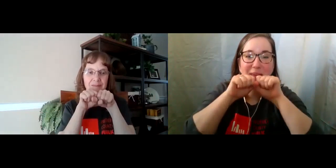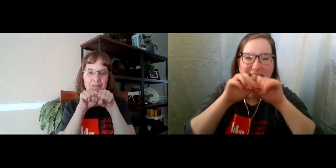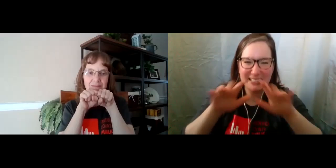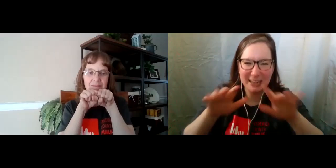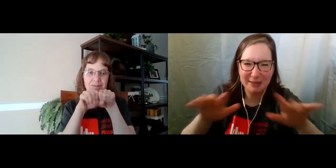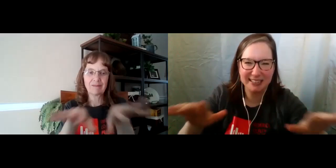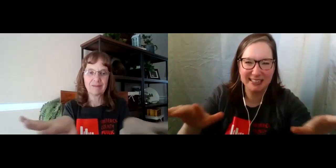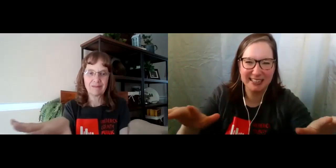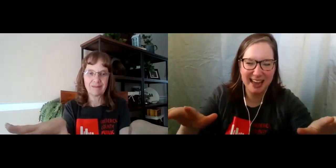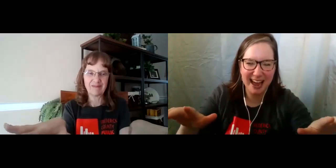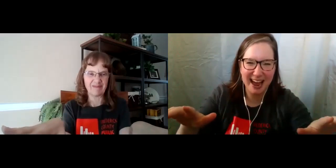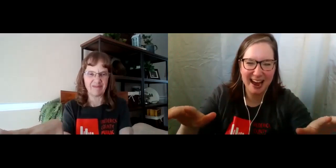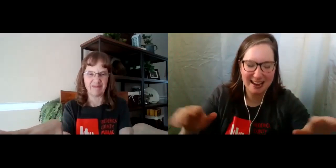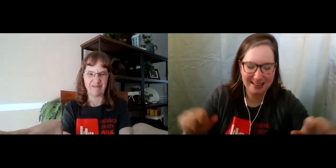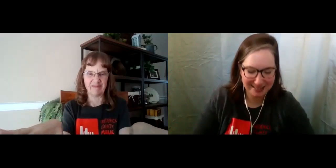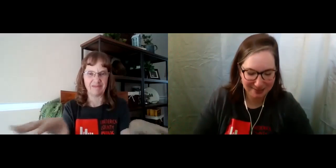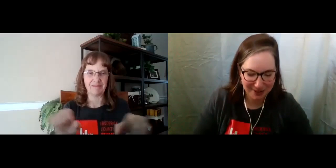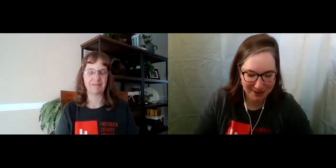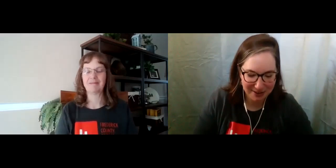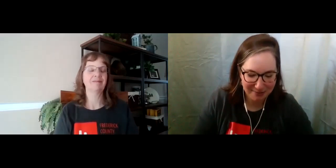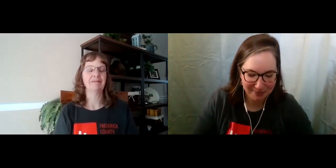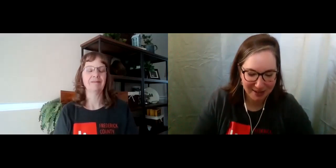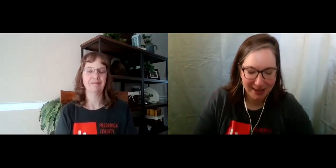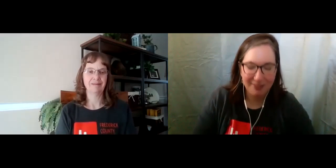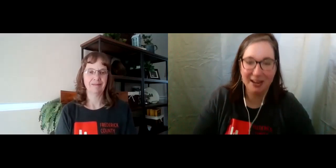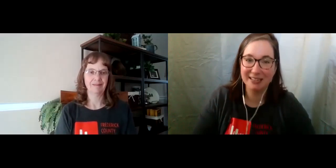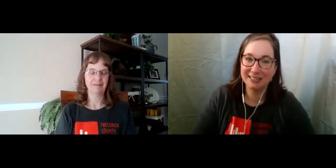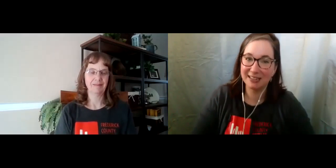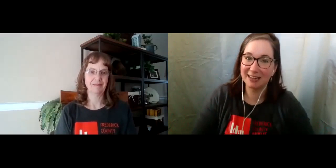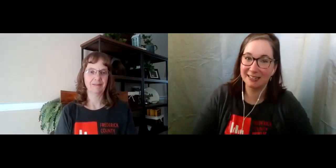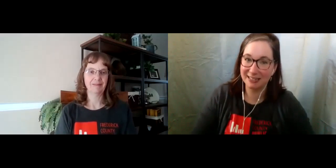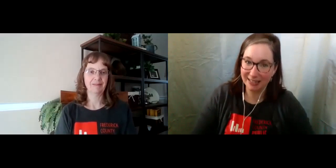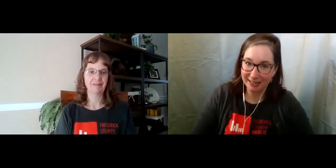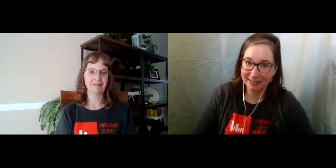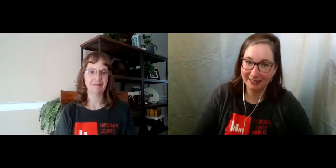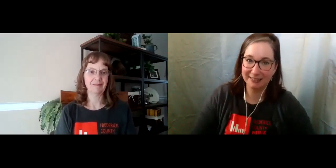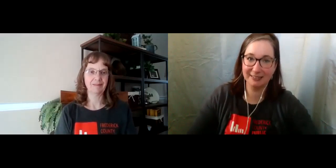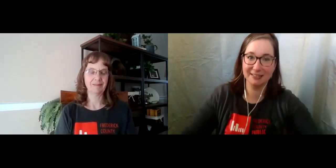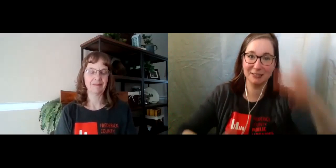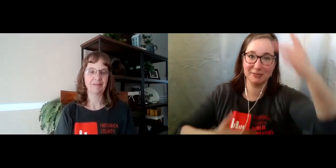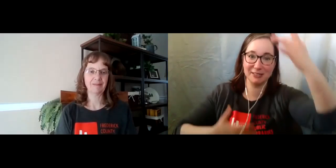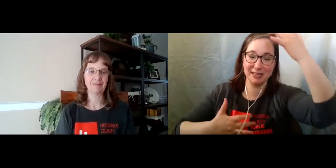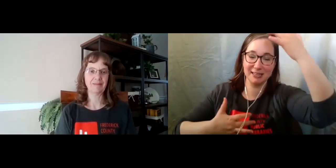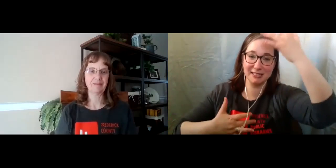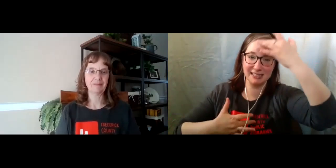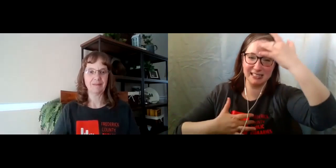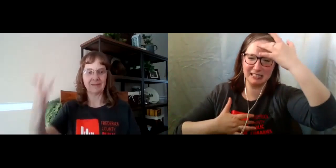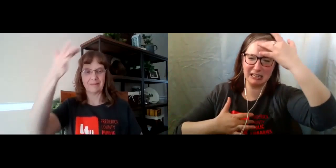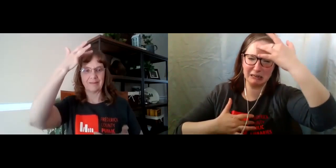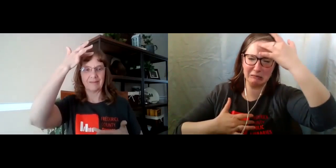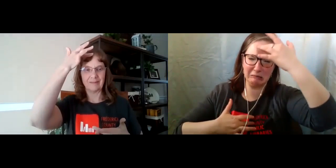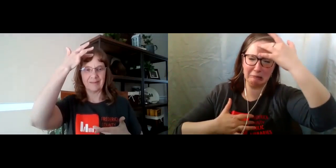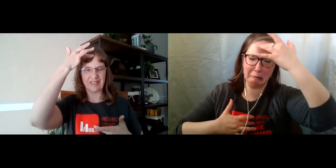Pandemic. Yeah. Very good. The next sign is sick. So let's say sick. Oh,